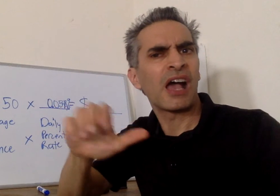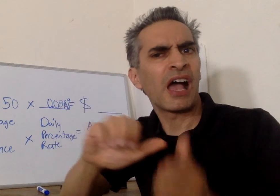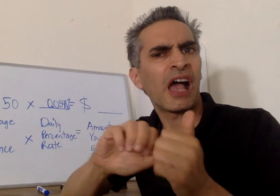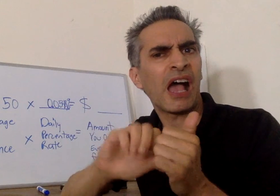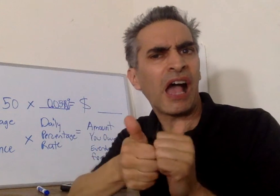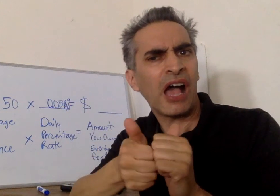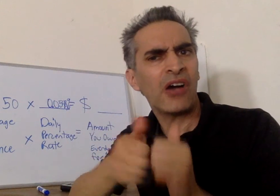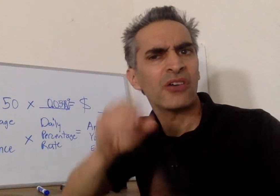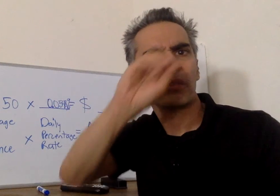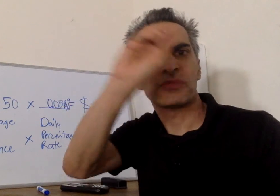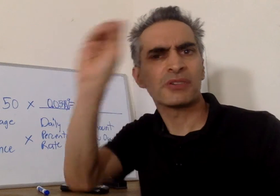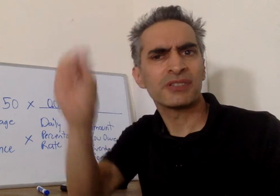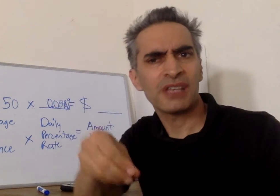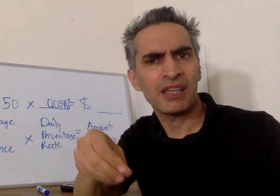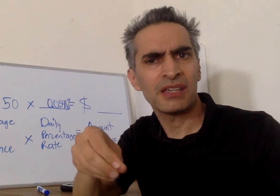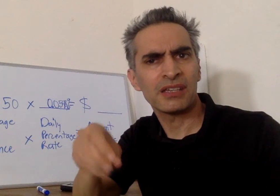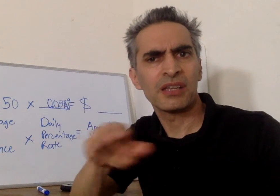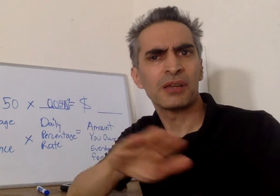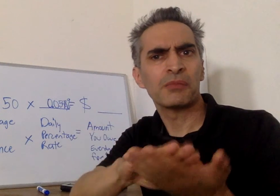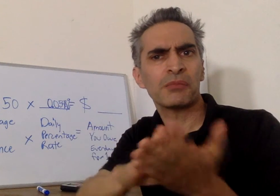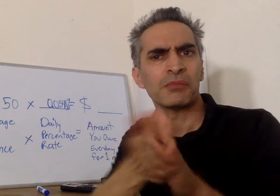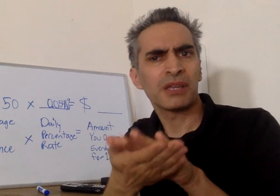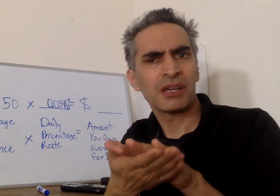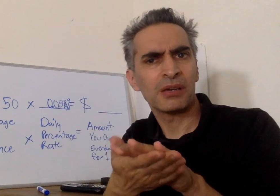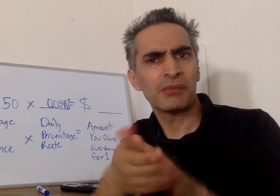how does a percent change to a decimal?